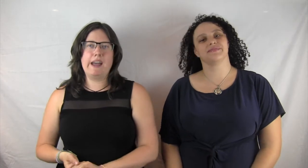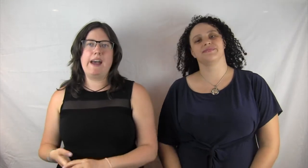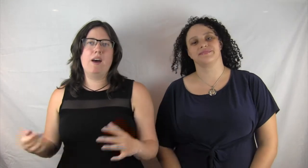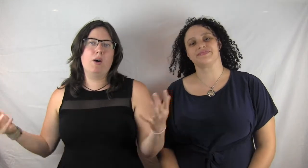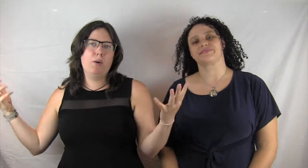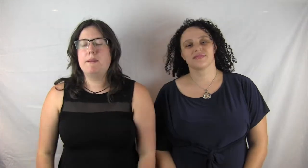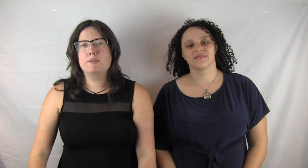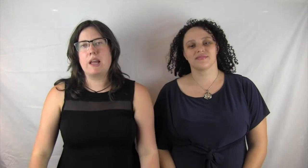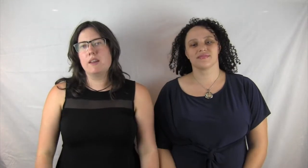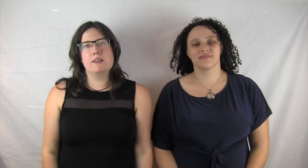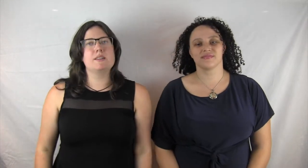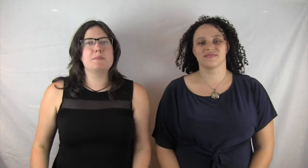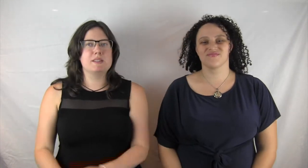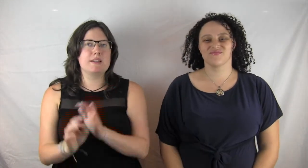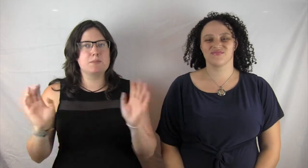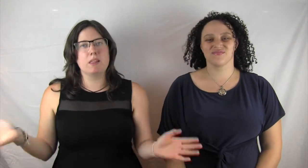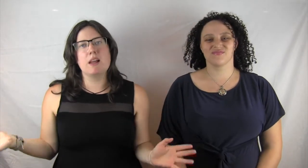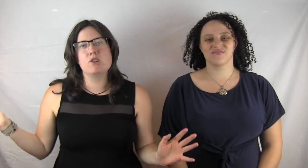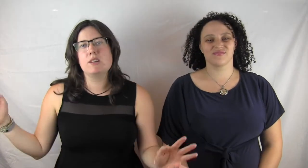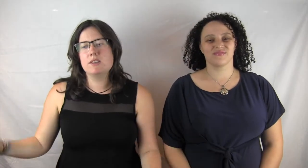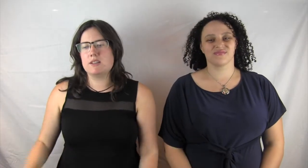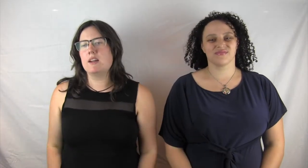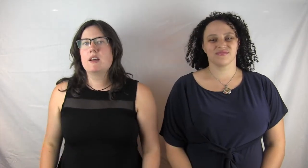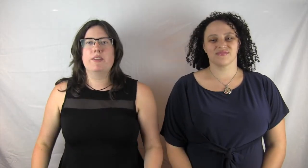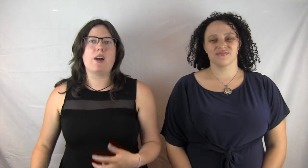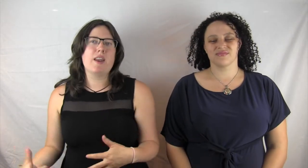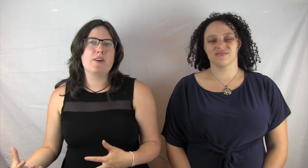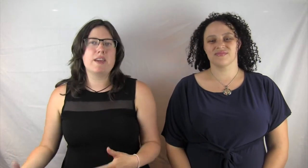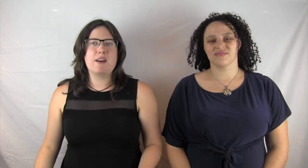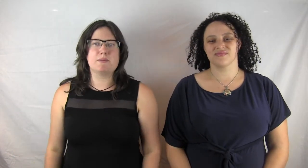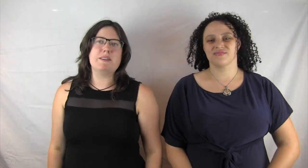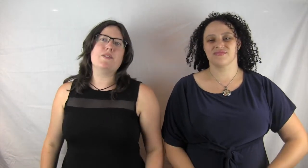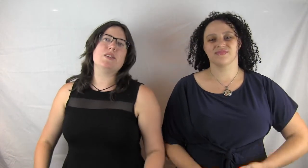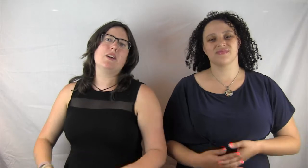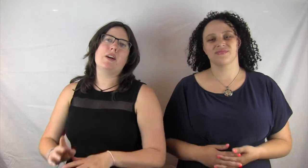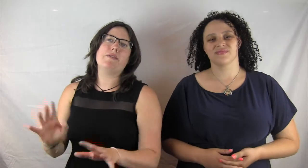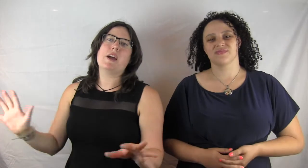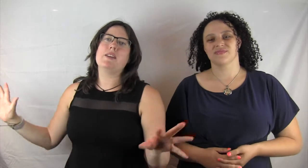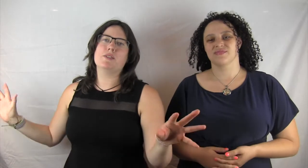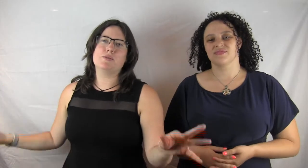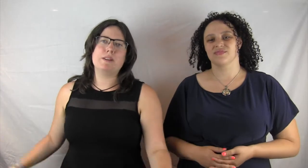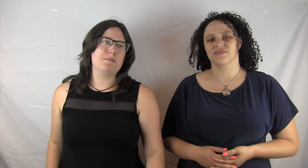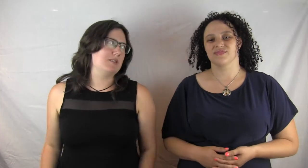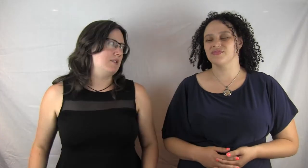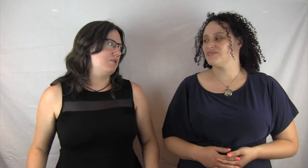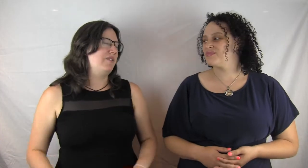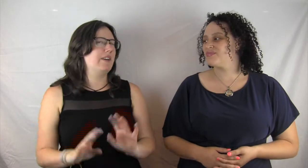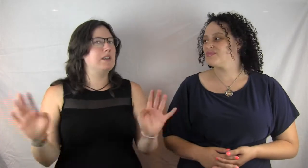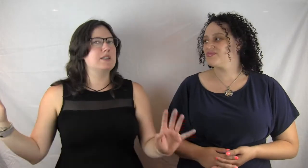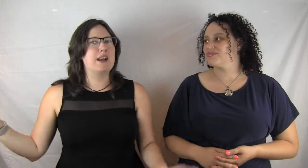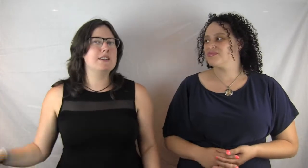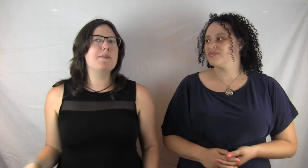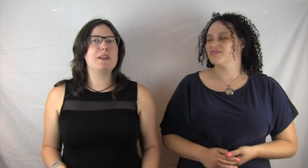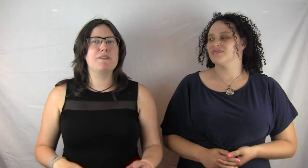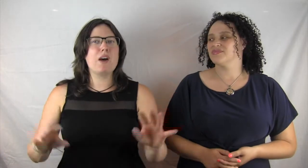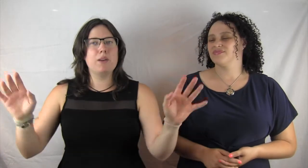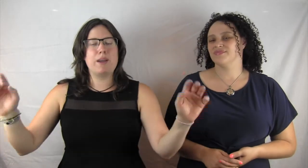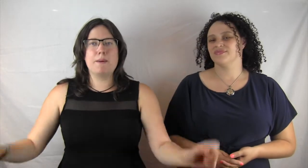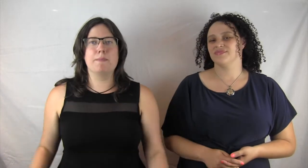now. And Tella is obsessed with Legend and they're kind of on the outs, but he's visiting her every night in her dreams. And so she finally decides, I'm gonna follow him!